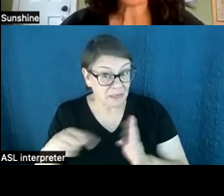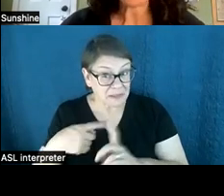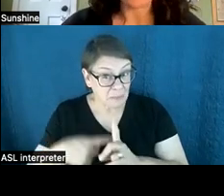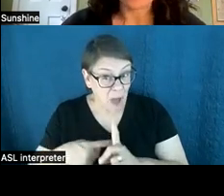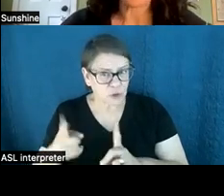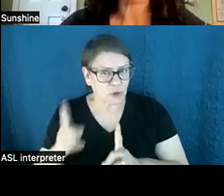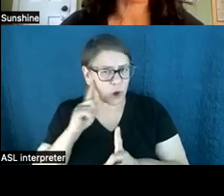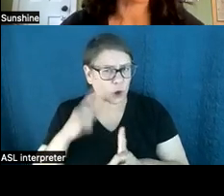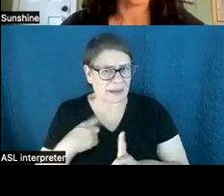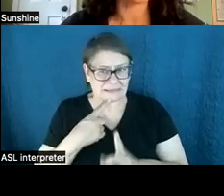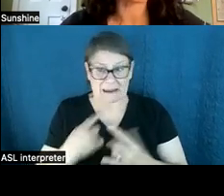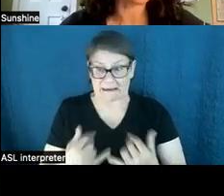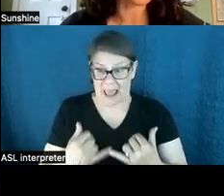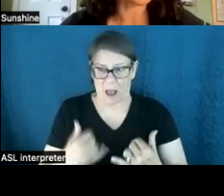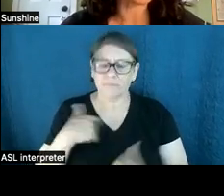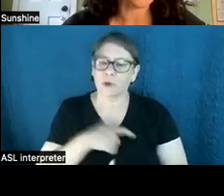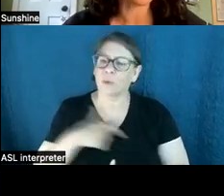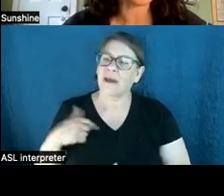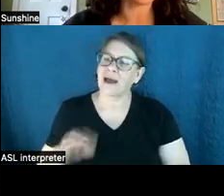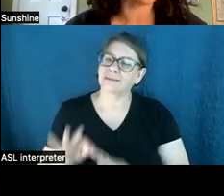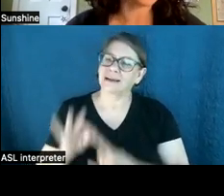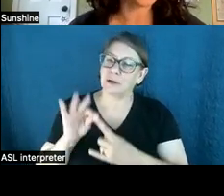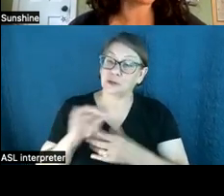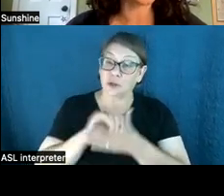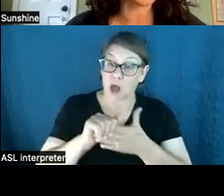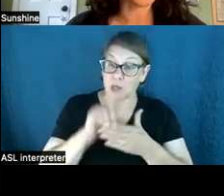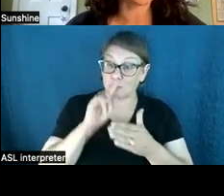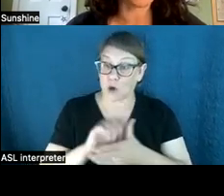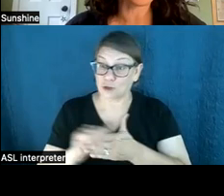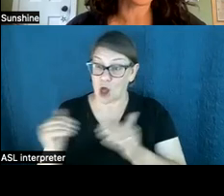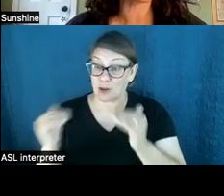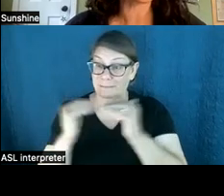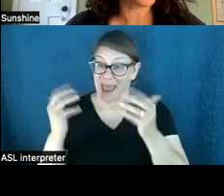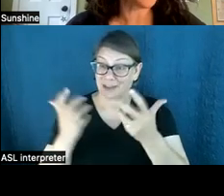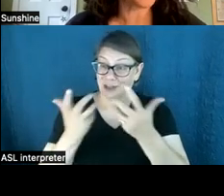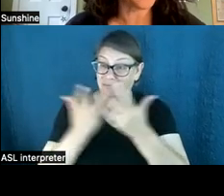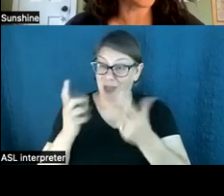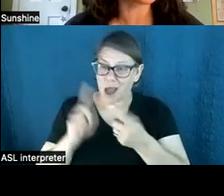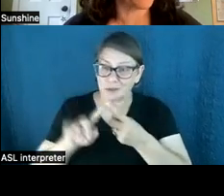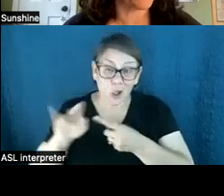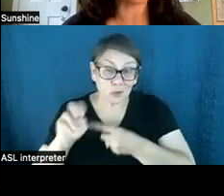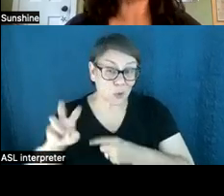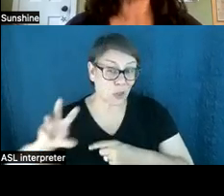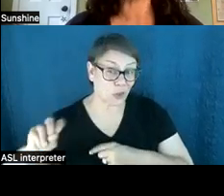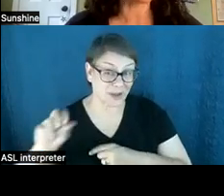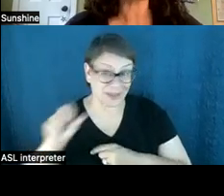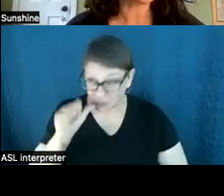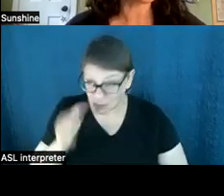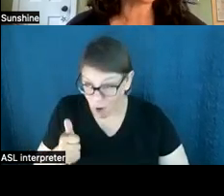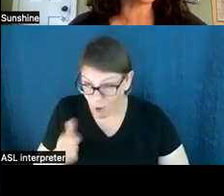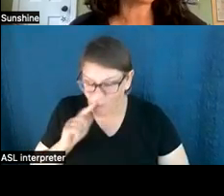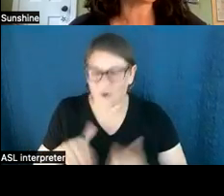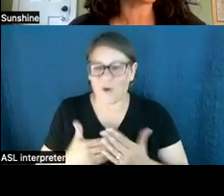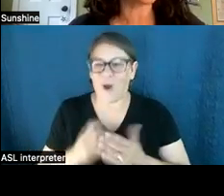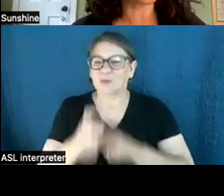say a few times now that we have a special dollar-for-dollar matching opportunity this month until June 30th tomorrow for all